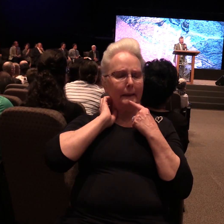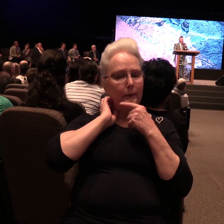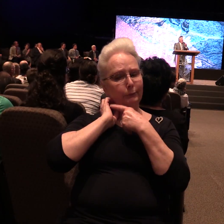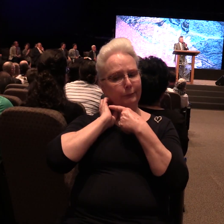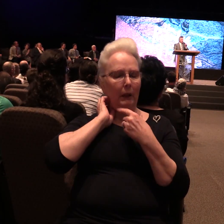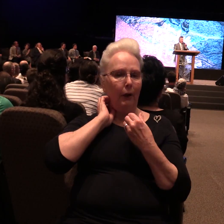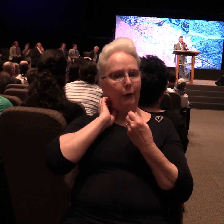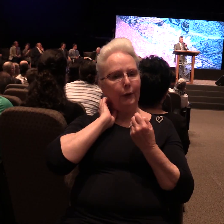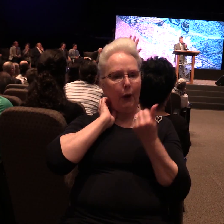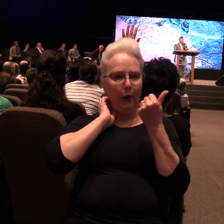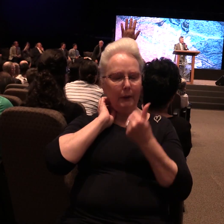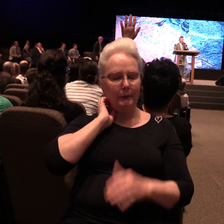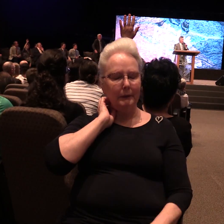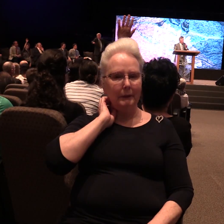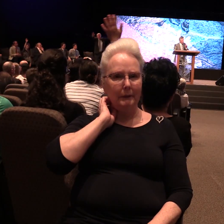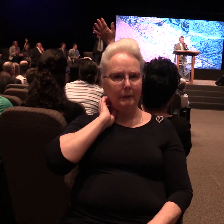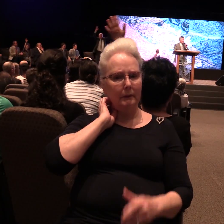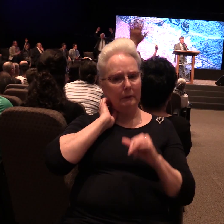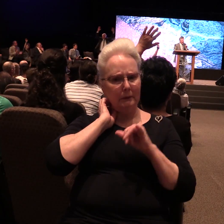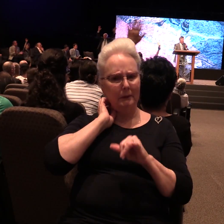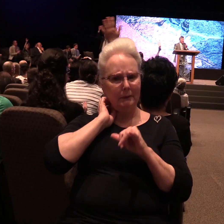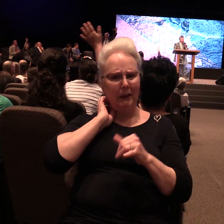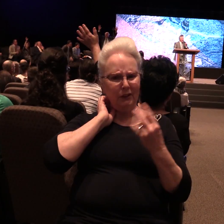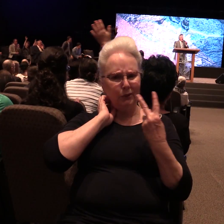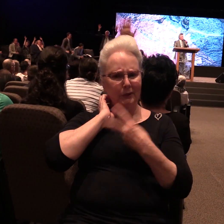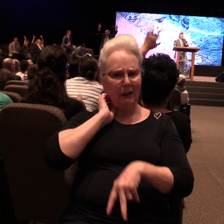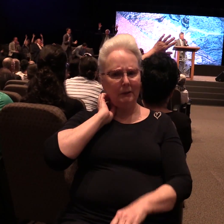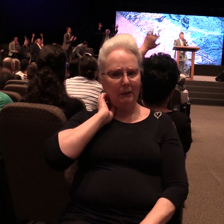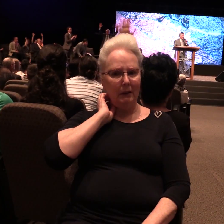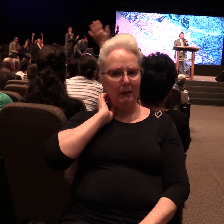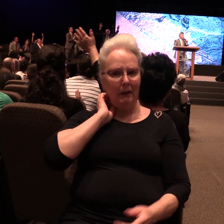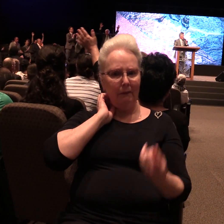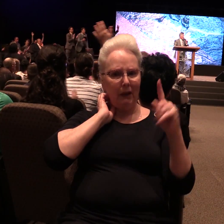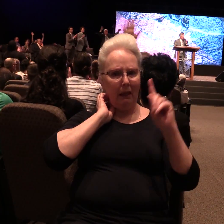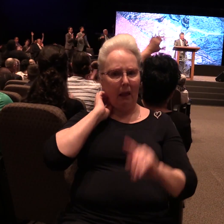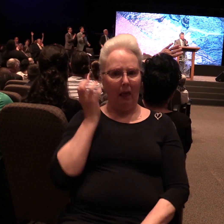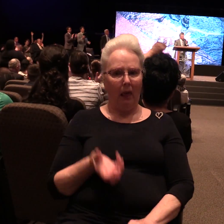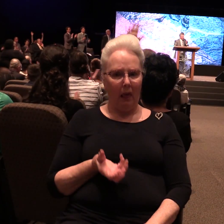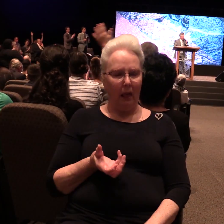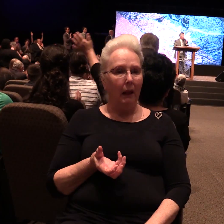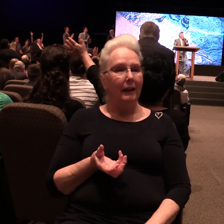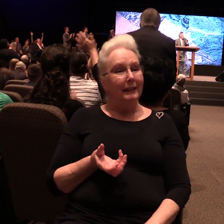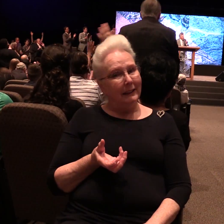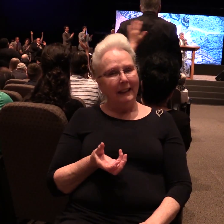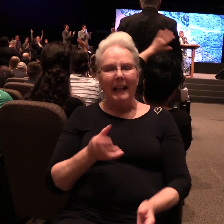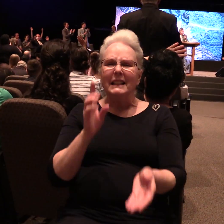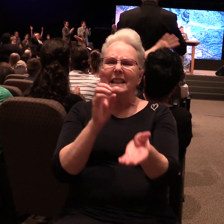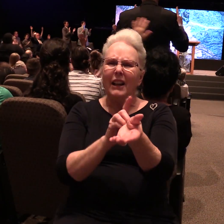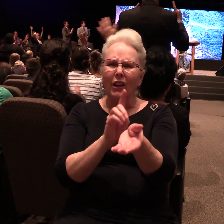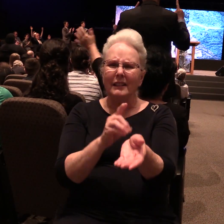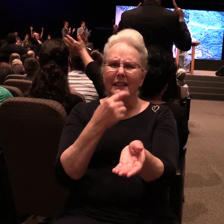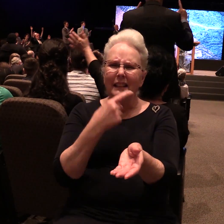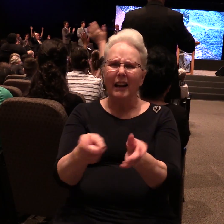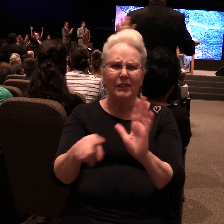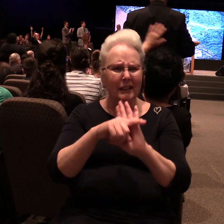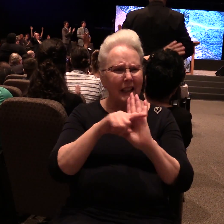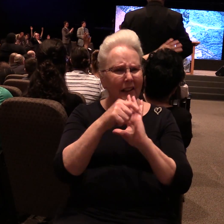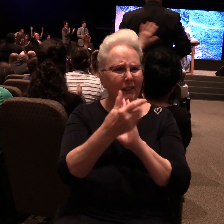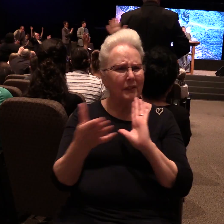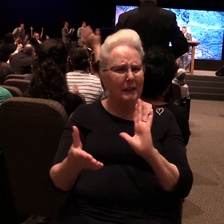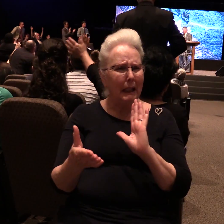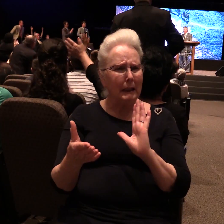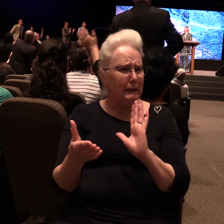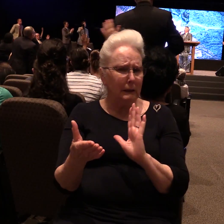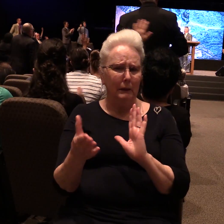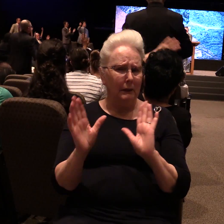the hope to say, stand on the word of God, regardless of what the doctor says, regardless of the reality of